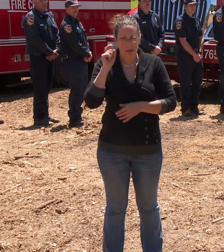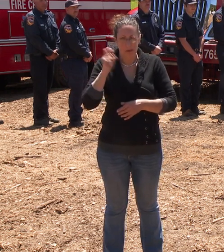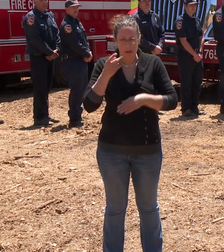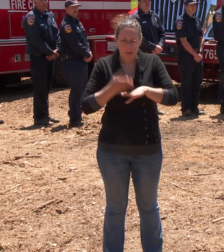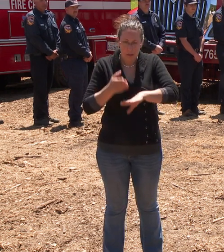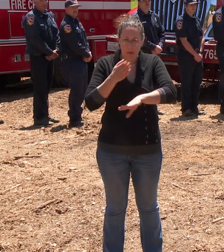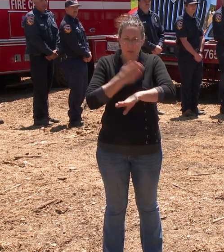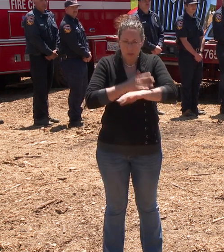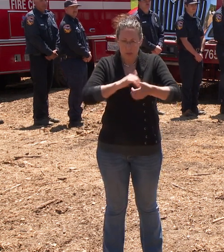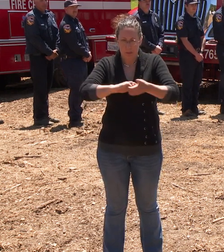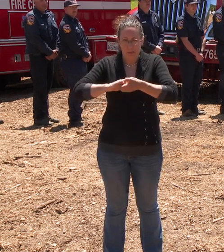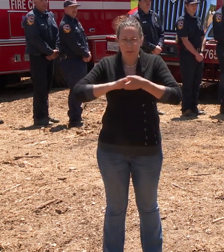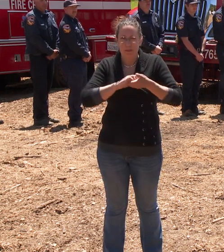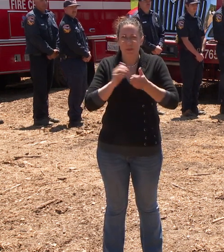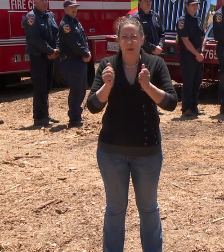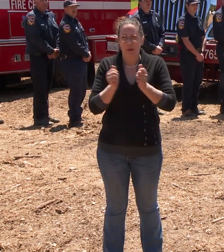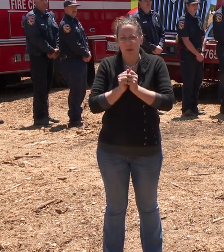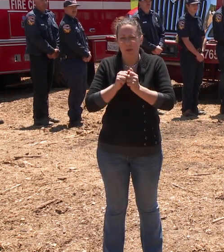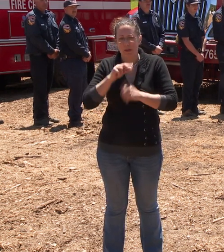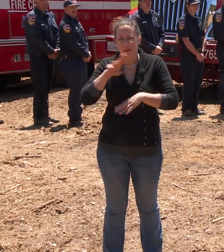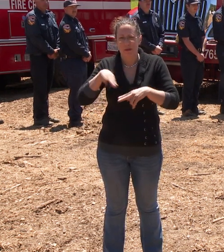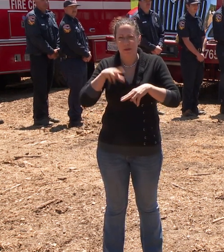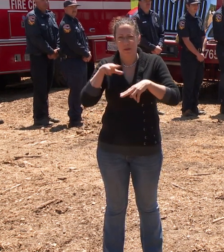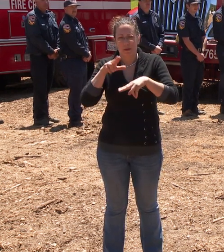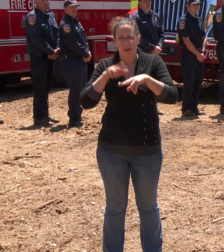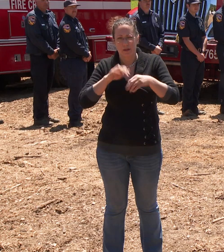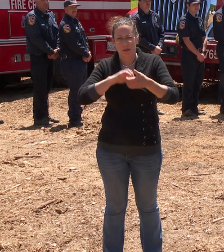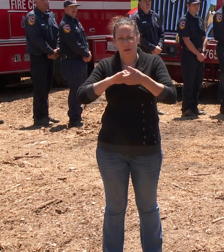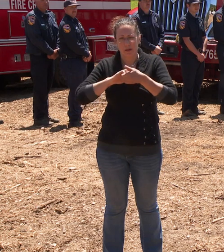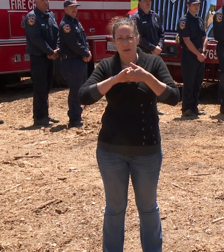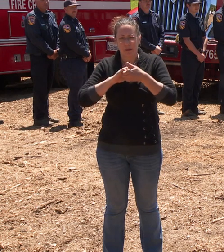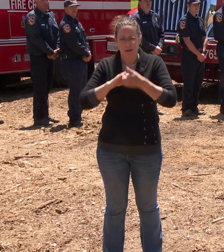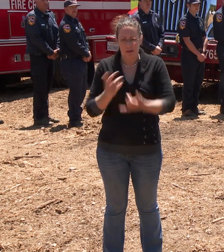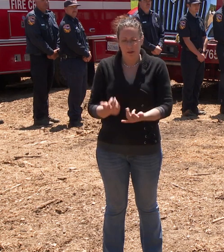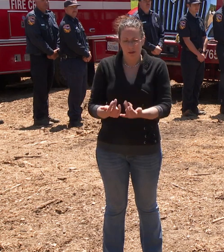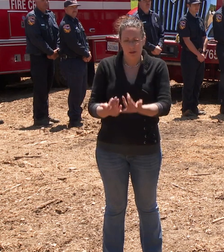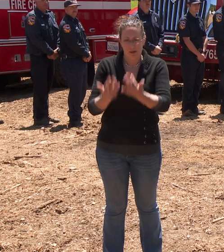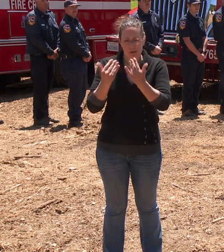with the National Alliance of Forest Owners on cross-boundary fuel breaks.